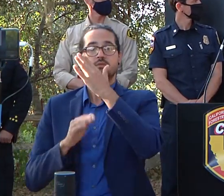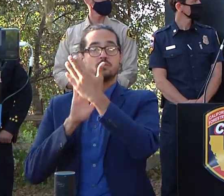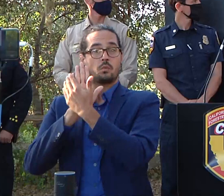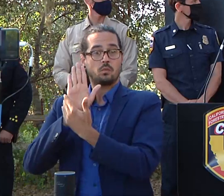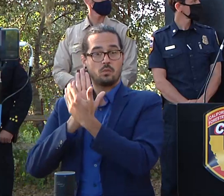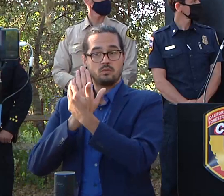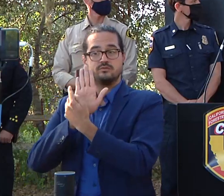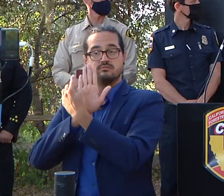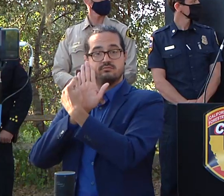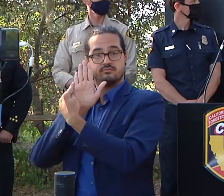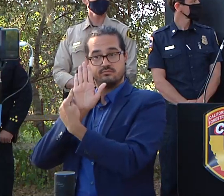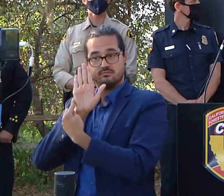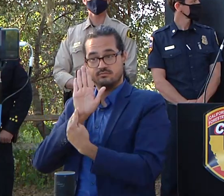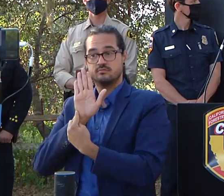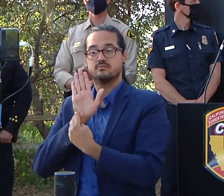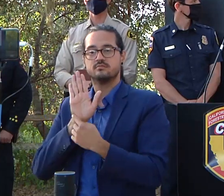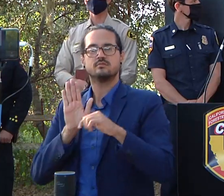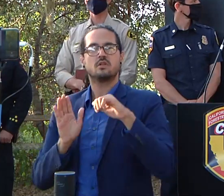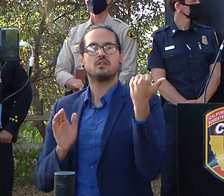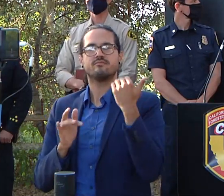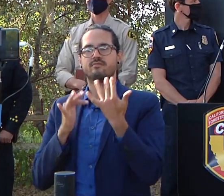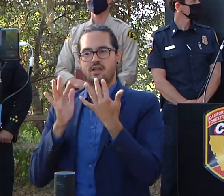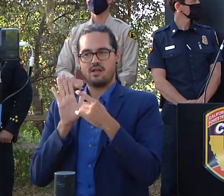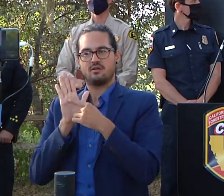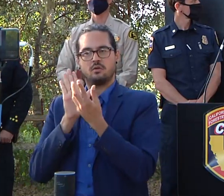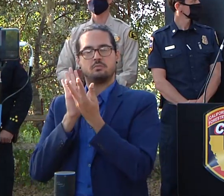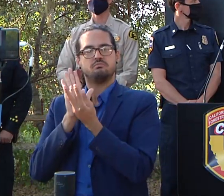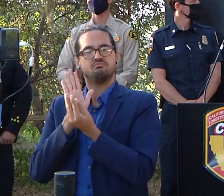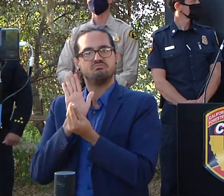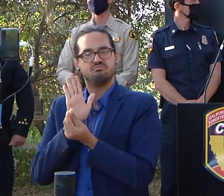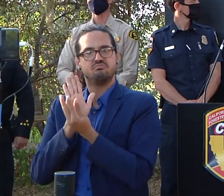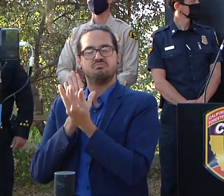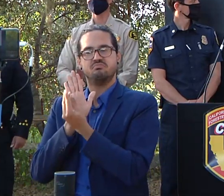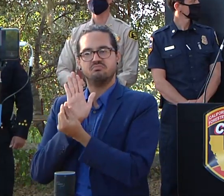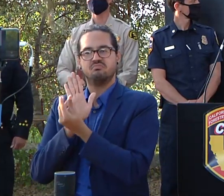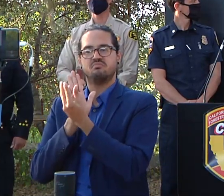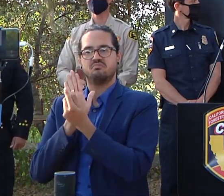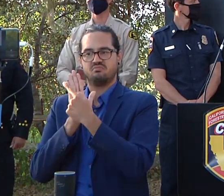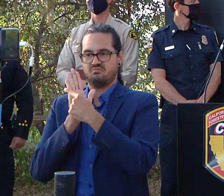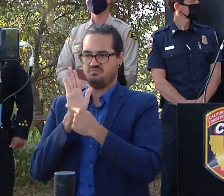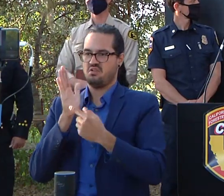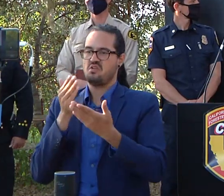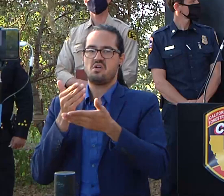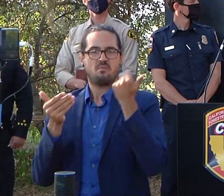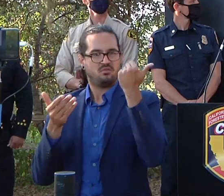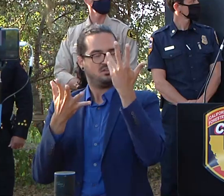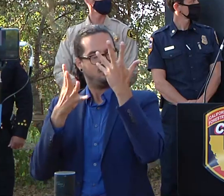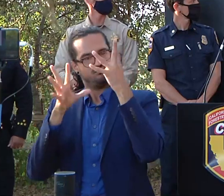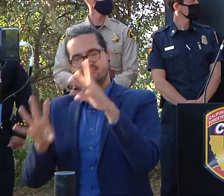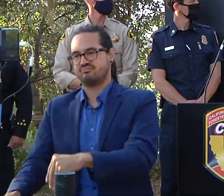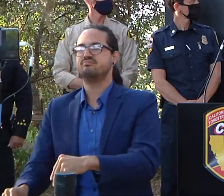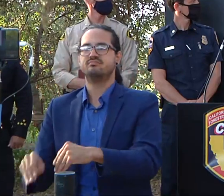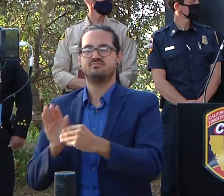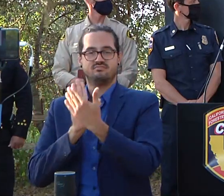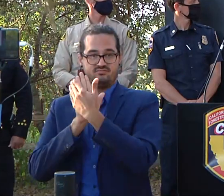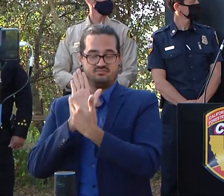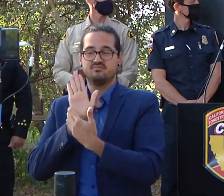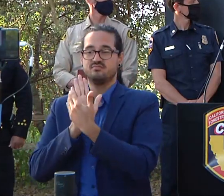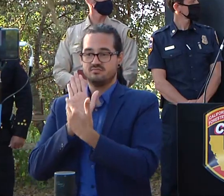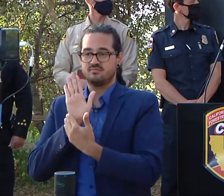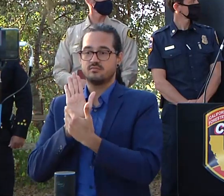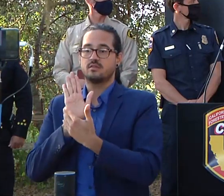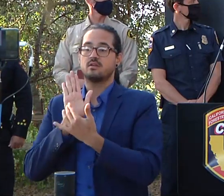lot of this the fire has uh mitigated or is is completely out extinguished um i'd say out of the most destruction